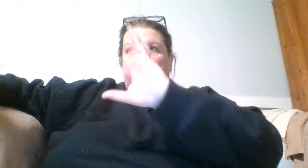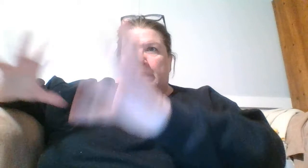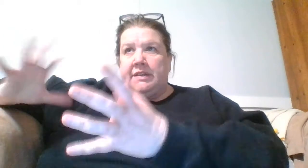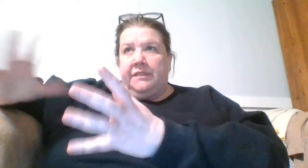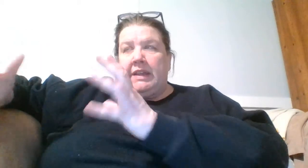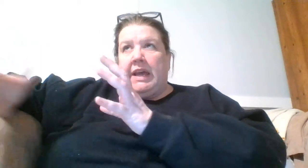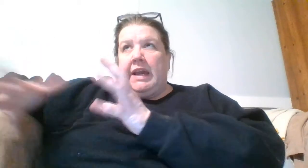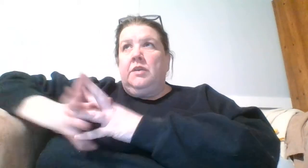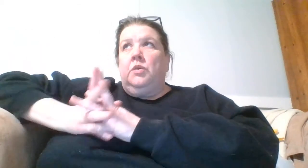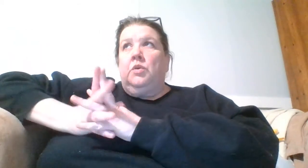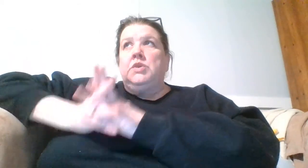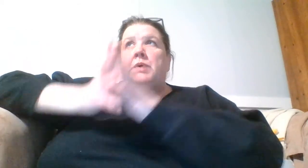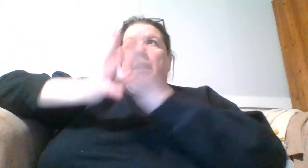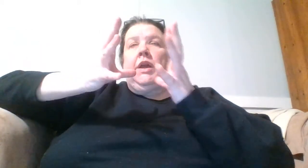know, that's a fine line. or do I